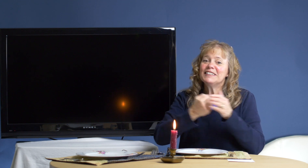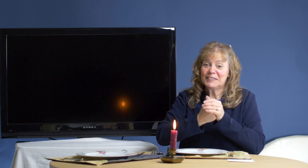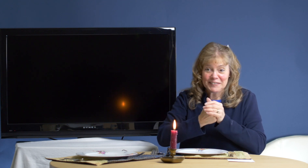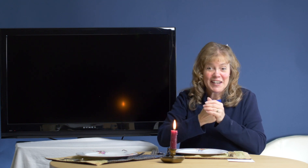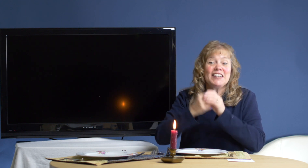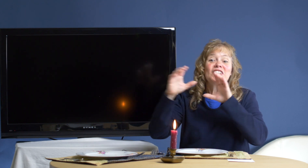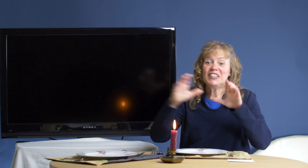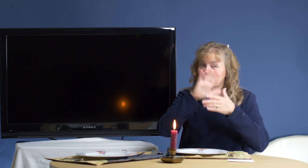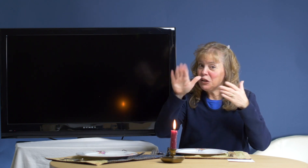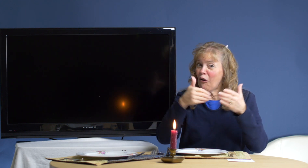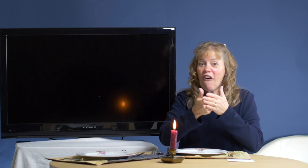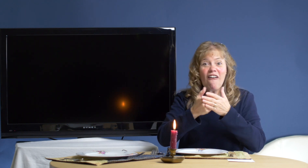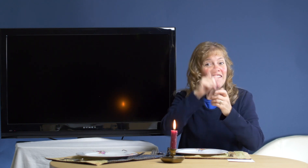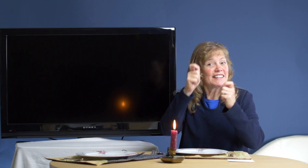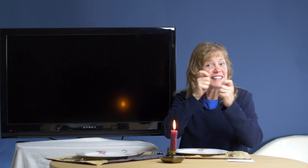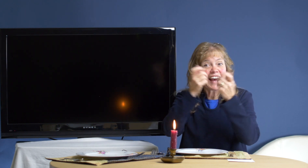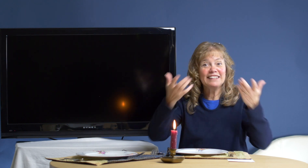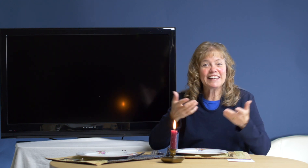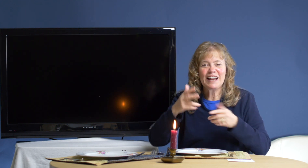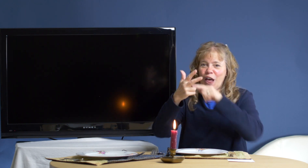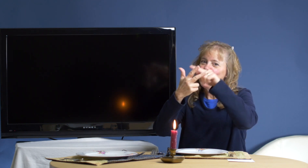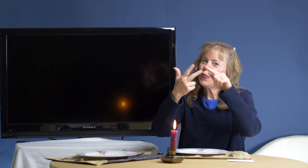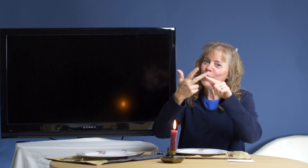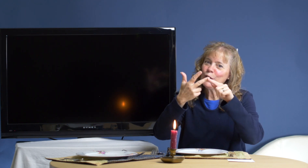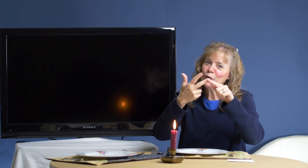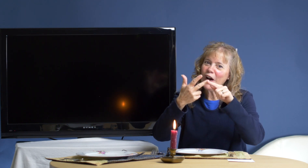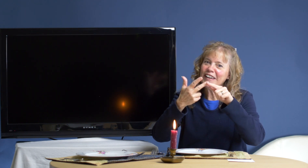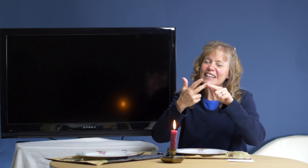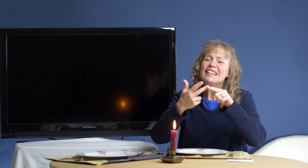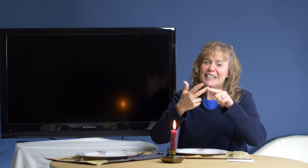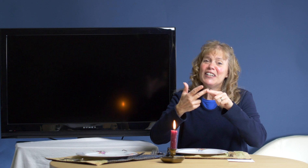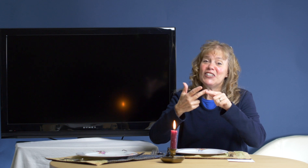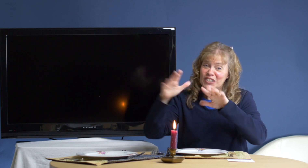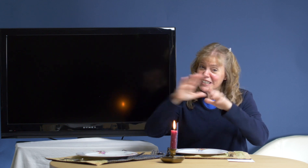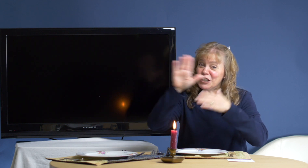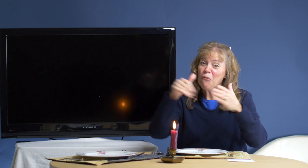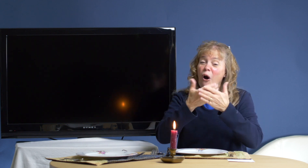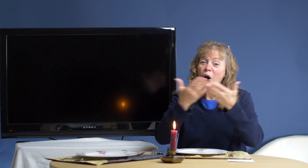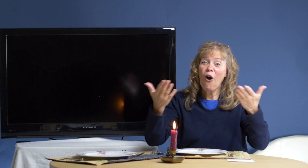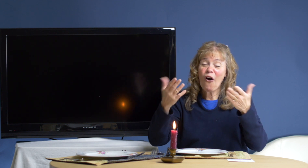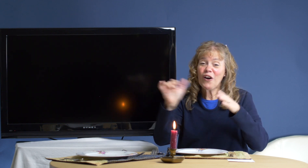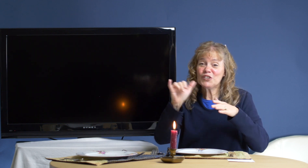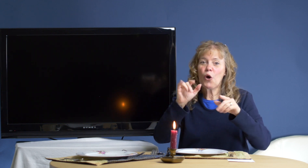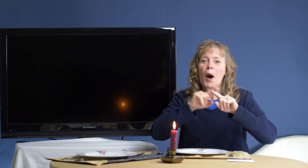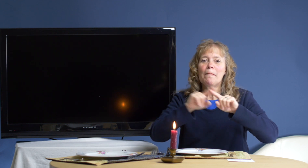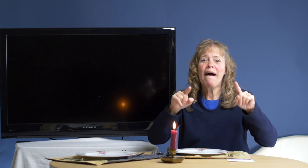she did them all. Exactly. Third one, she did them all also, but